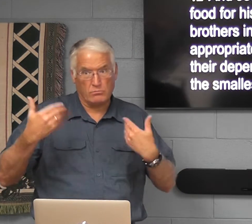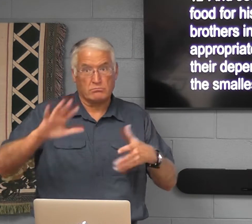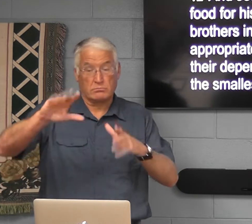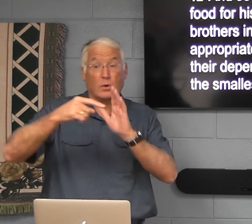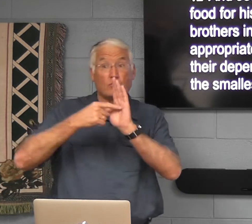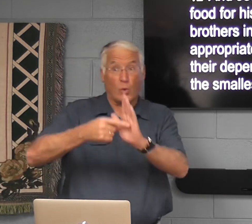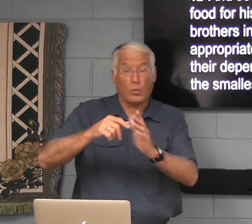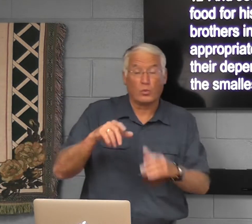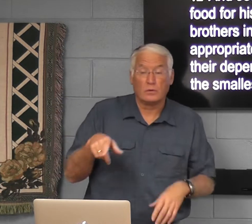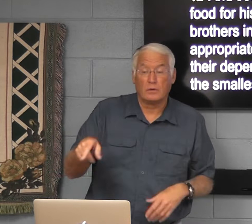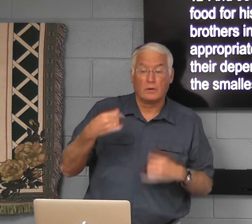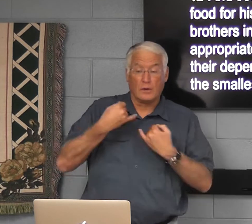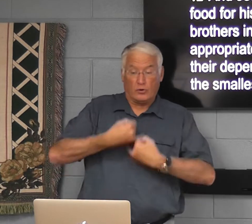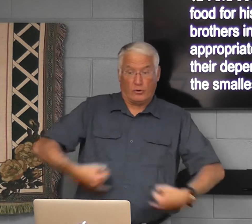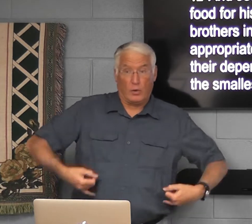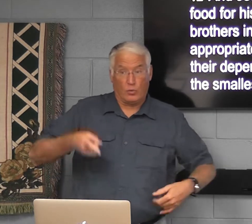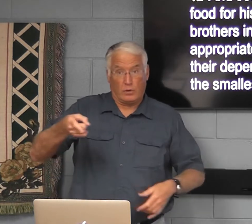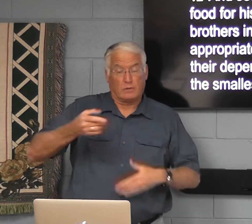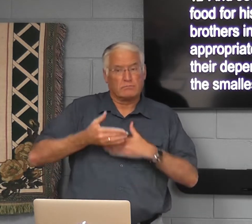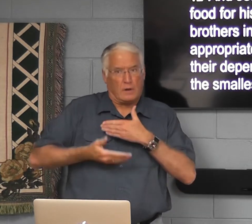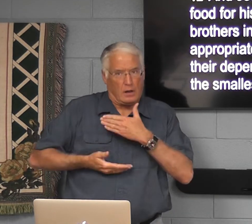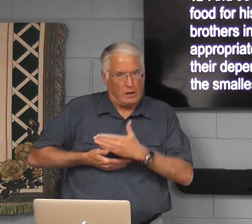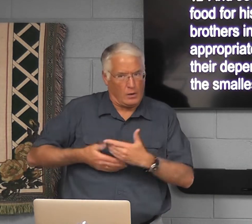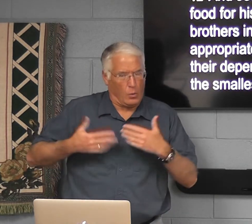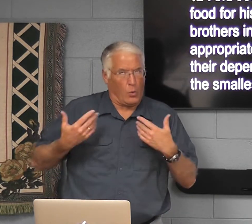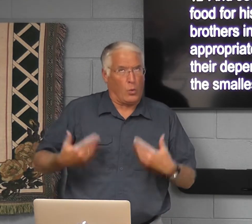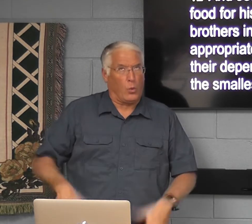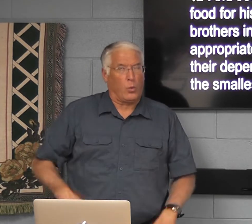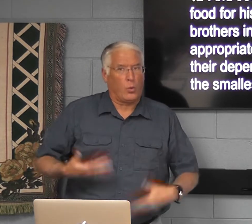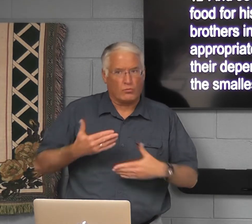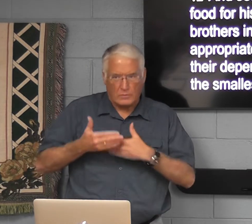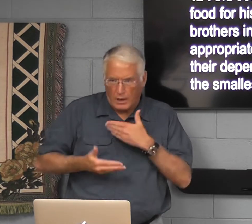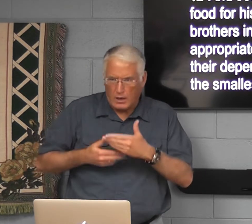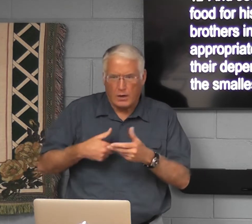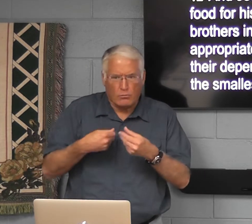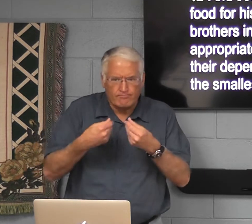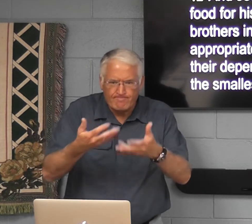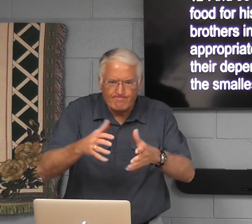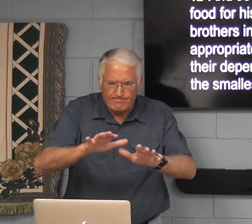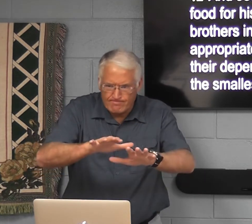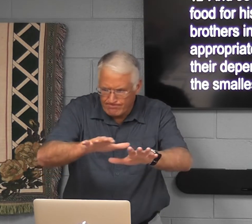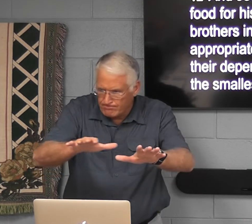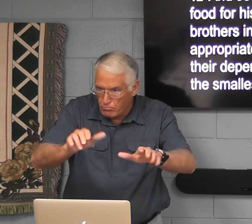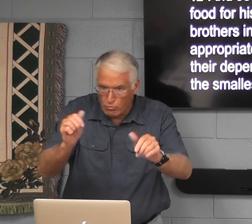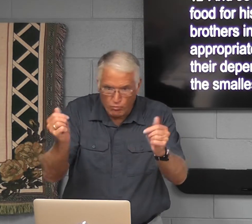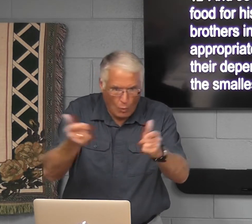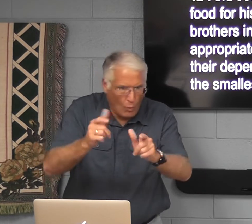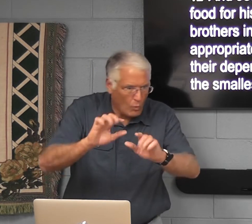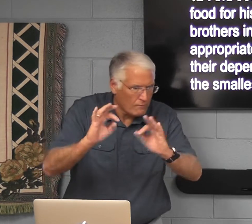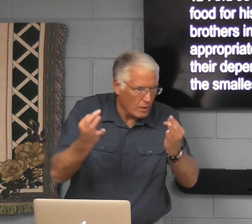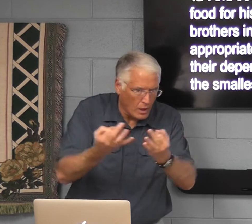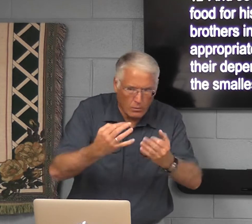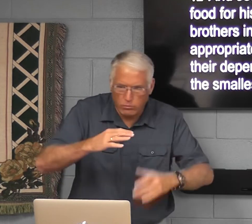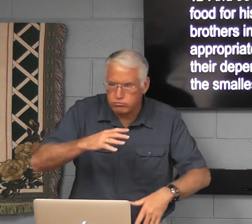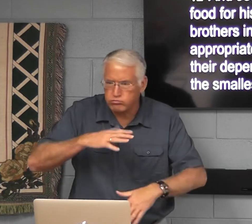So it shows that Joseph was so kind to take care of everyone,